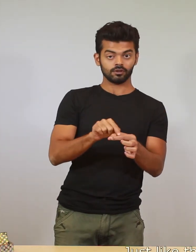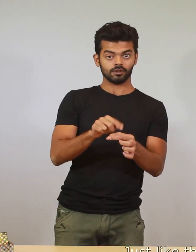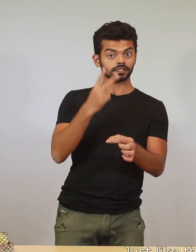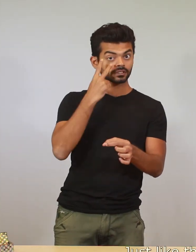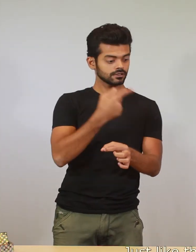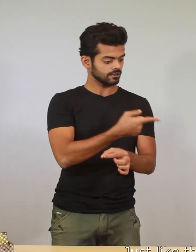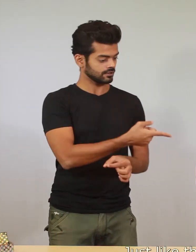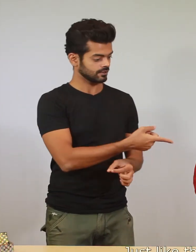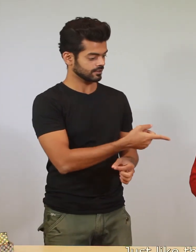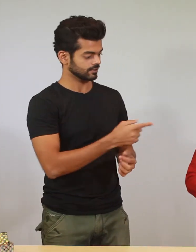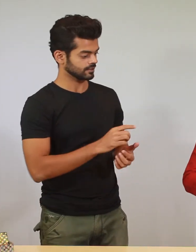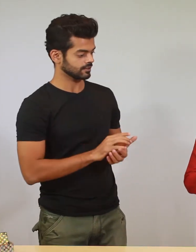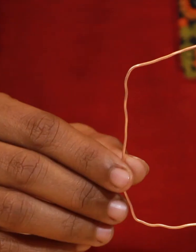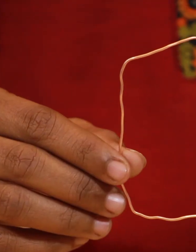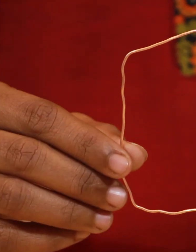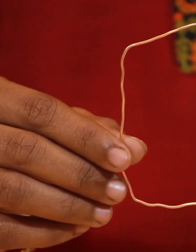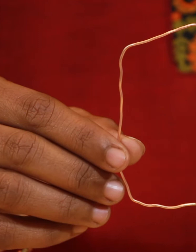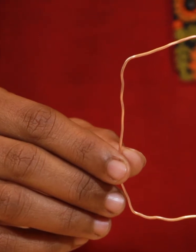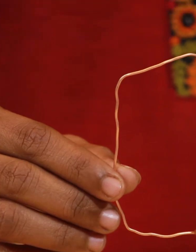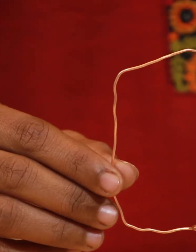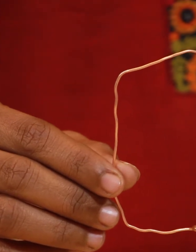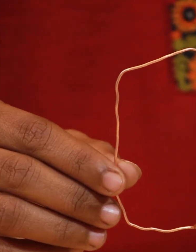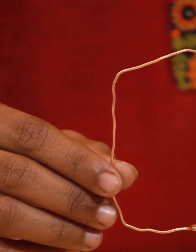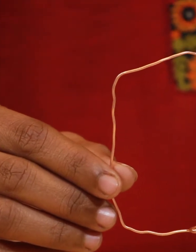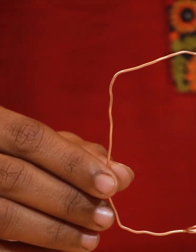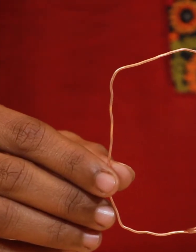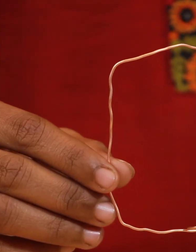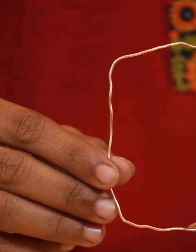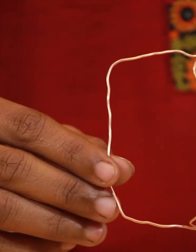okay just like this yes that's correct